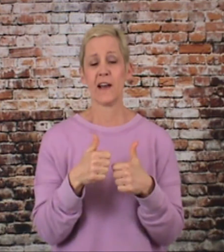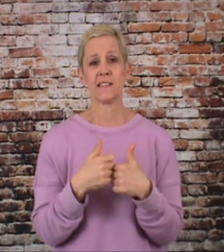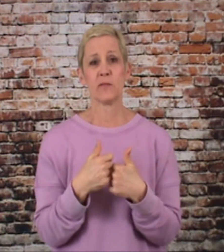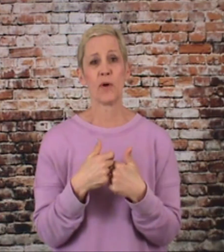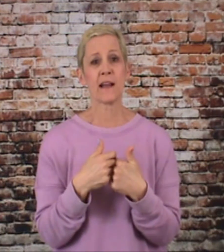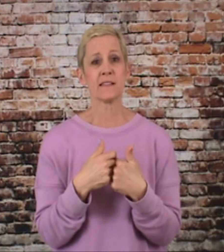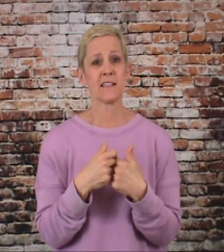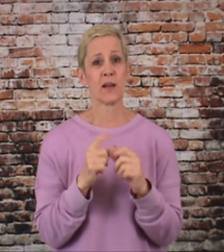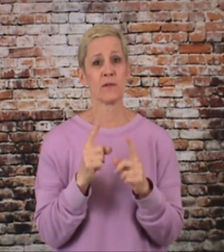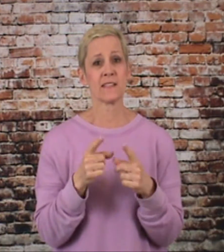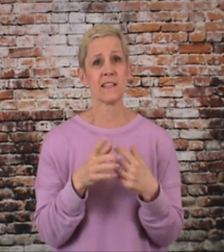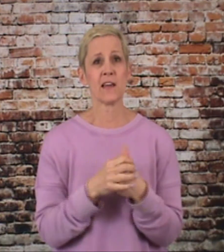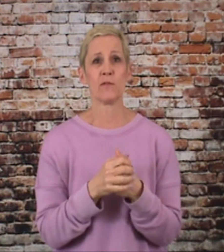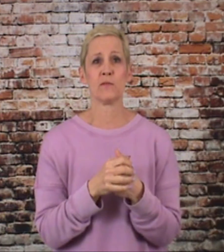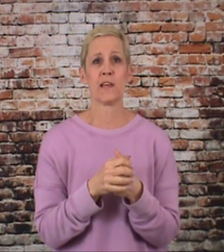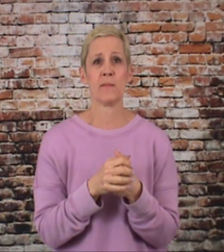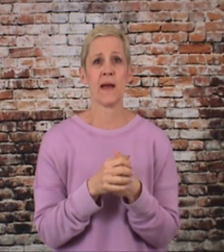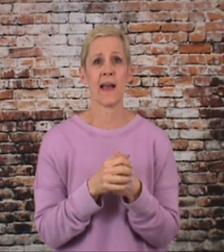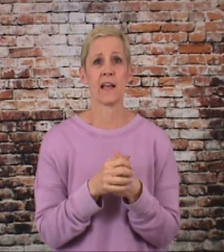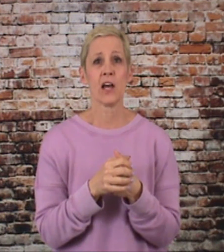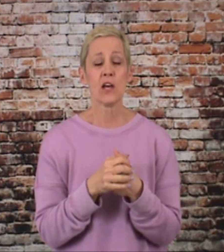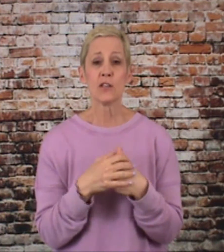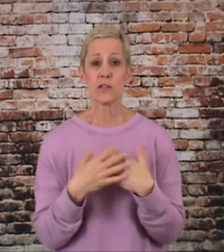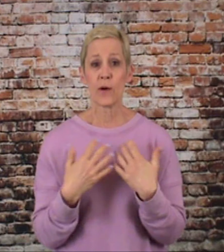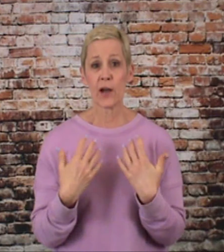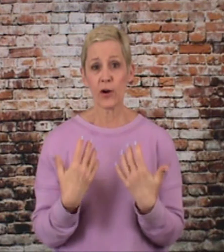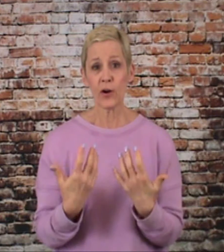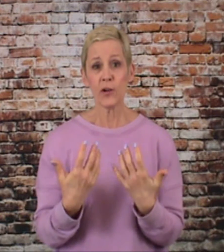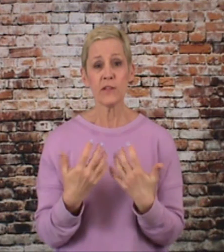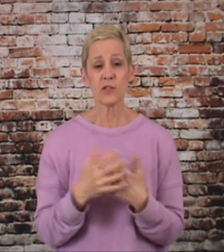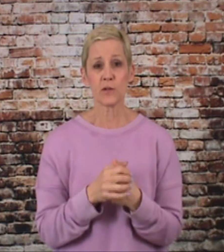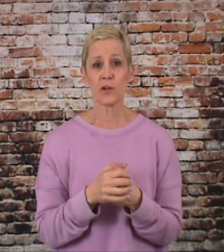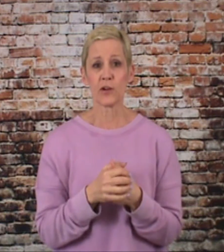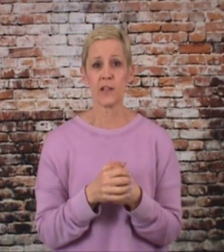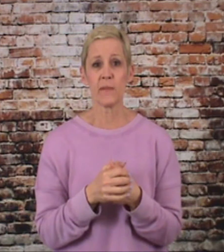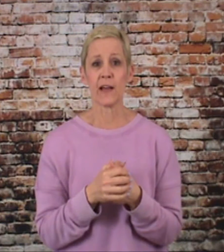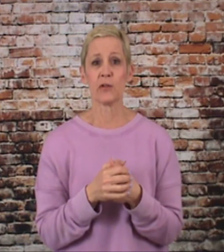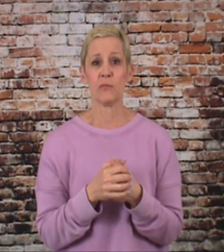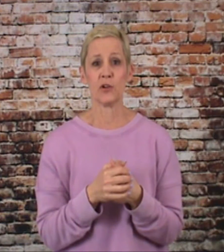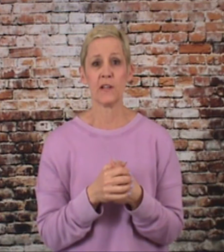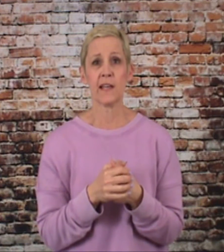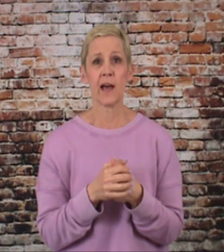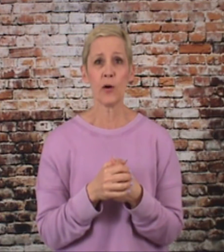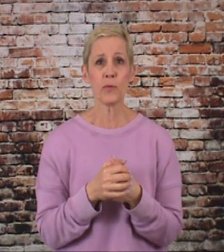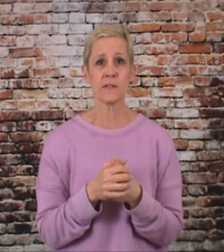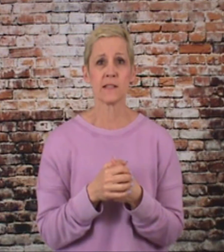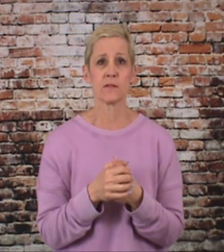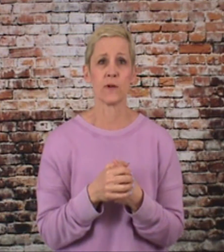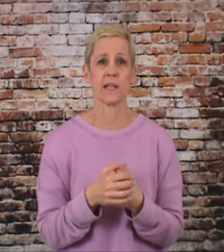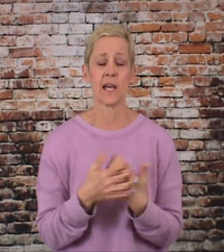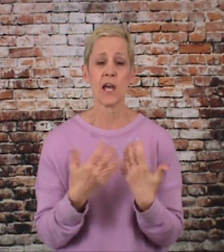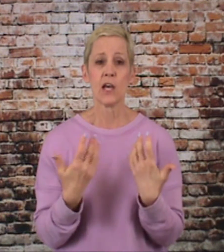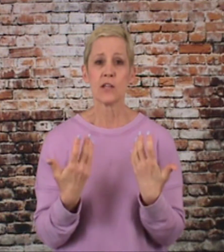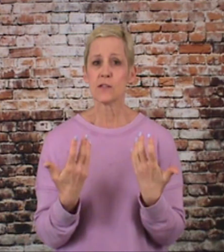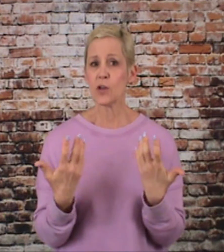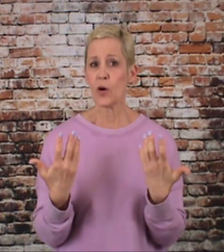guys keep practicing I want to see that when we come back so I heard that you are learning about community helpers this week so